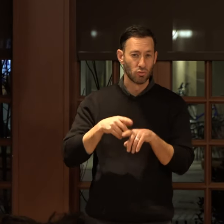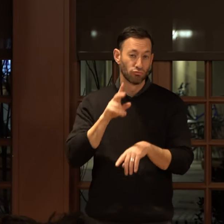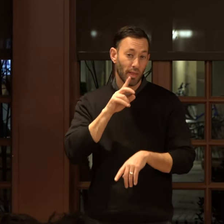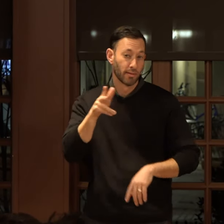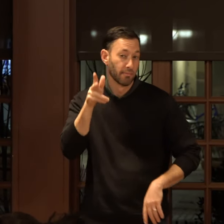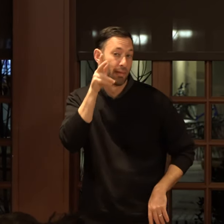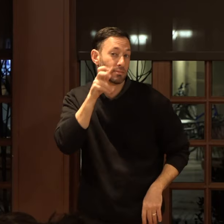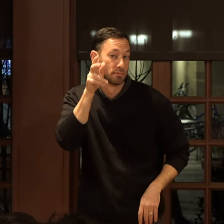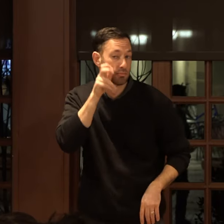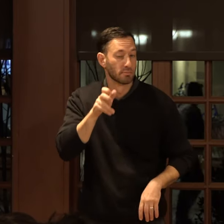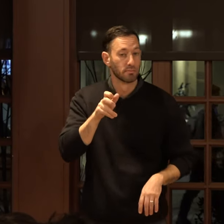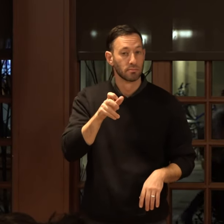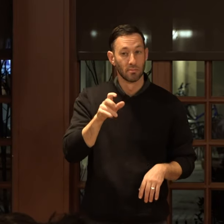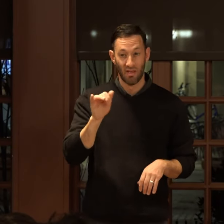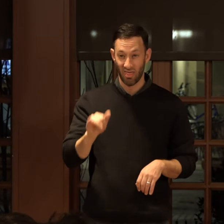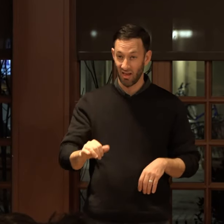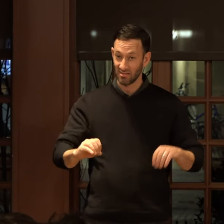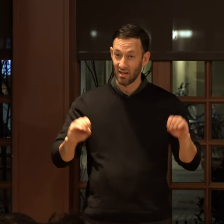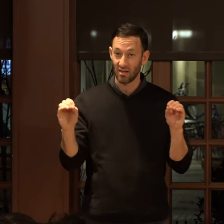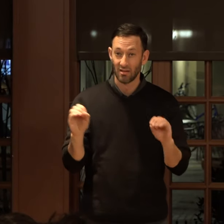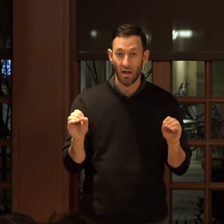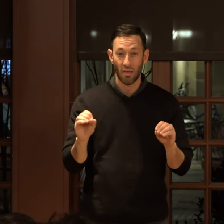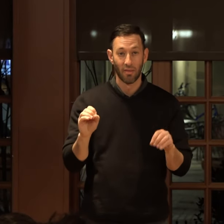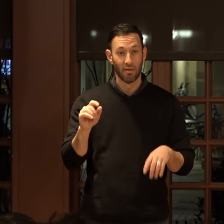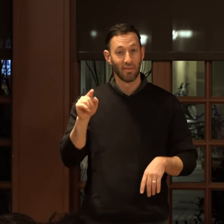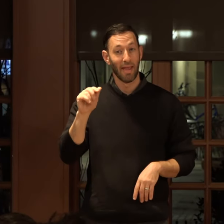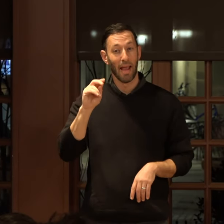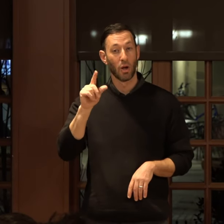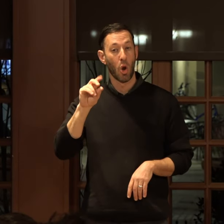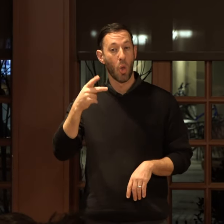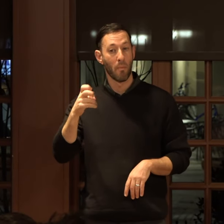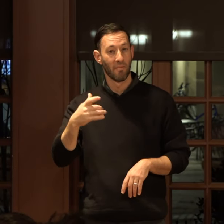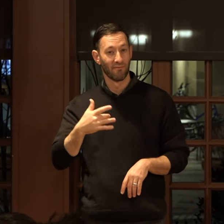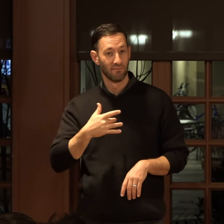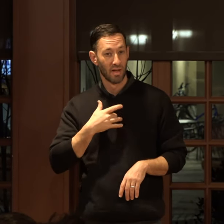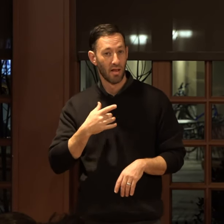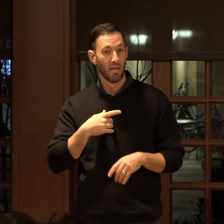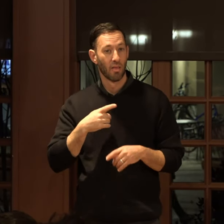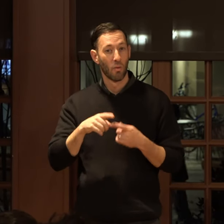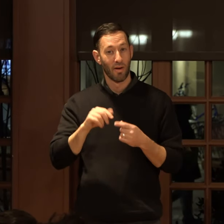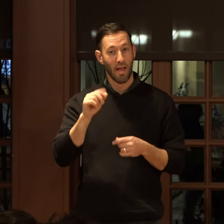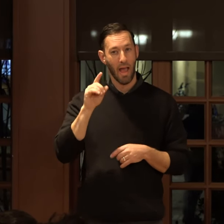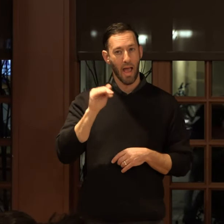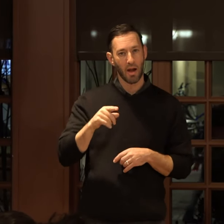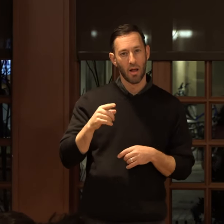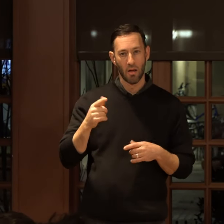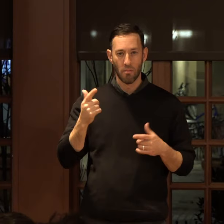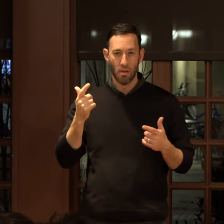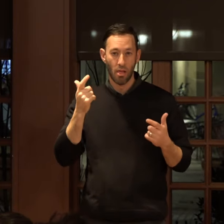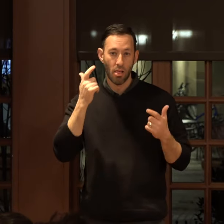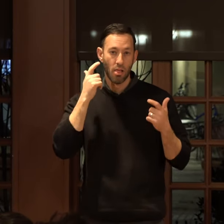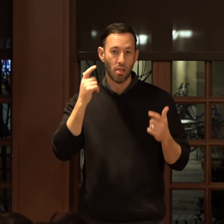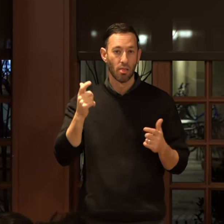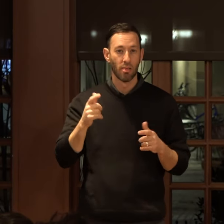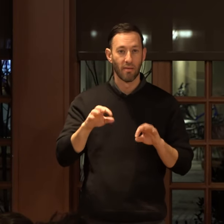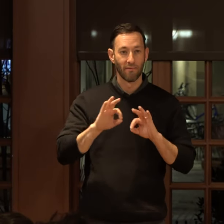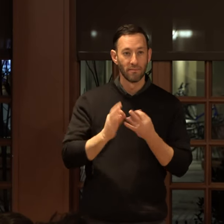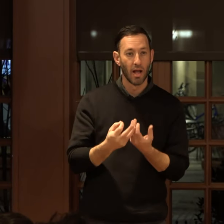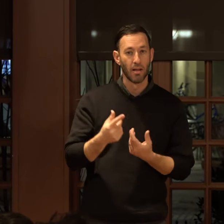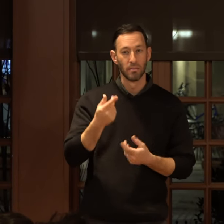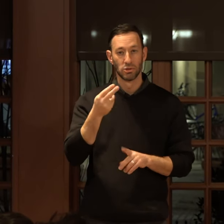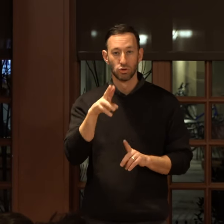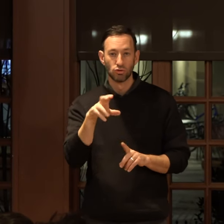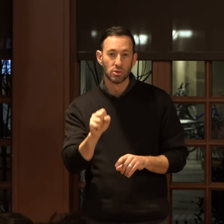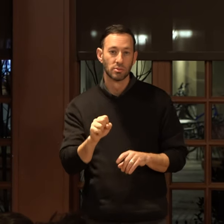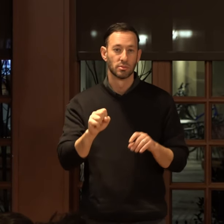Is this the nothing the antelope felt when Adam lit on his own entitling dubbed family, genus,